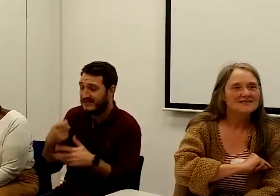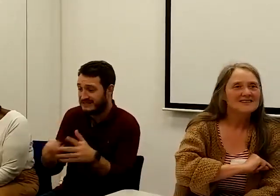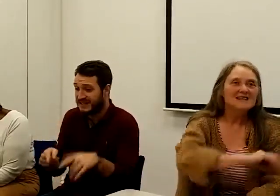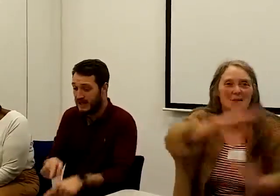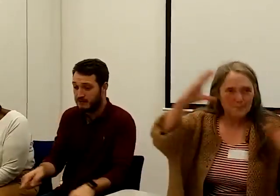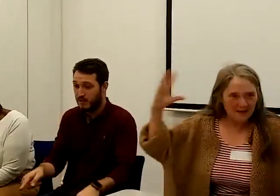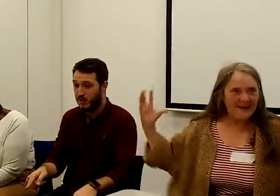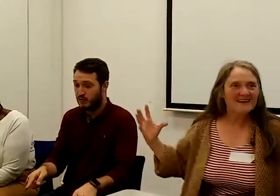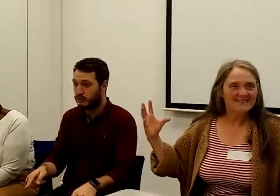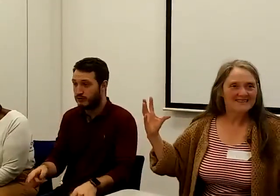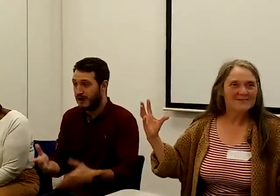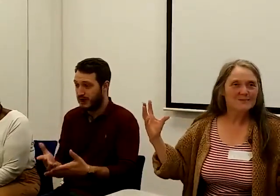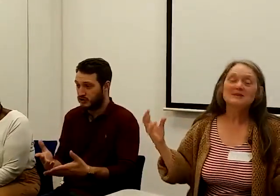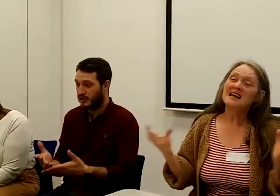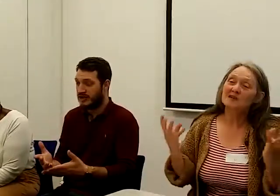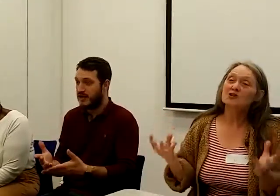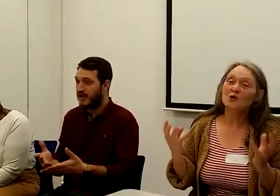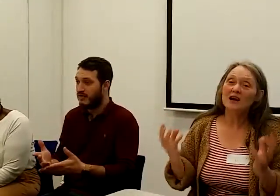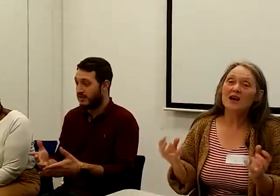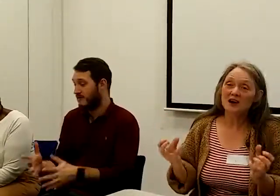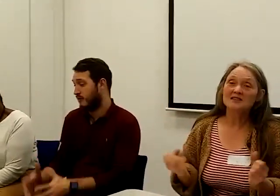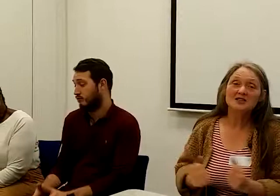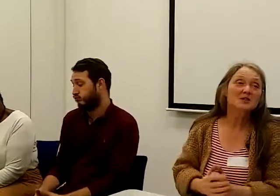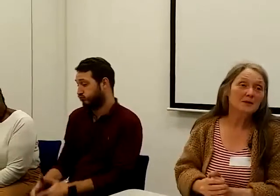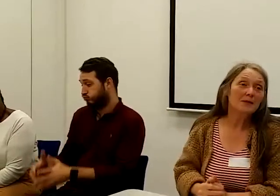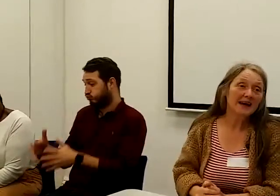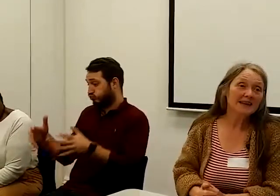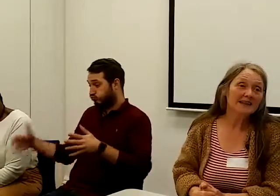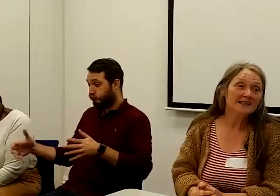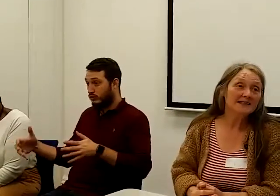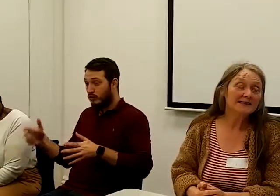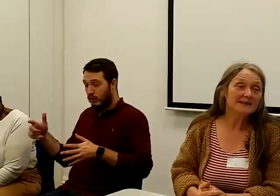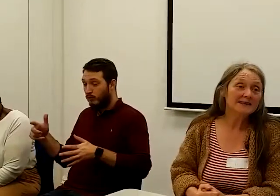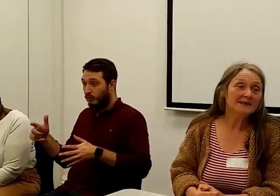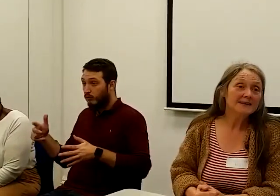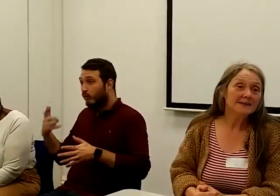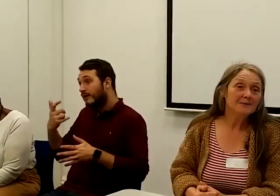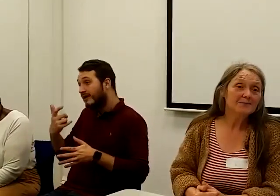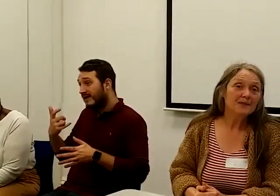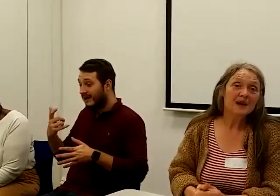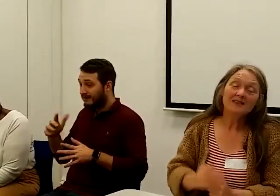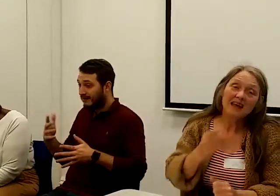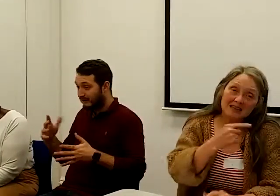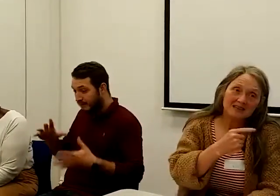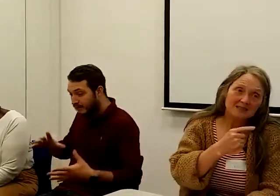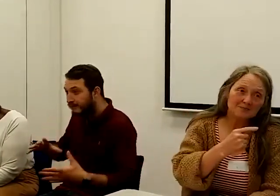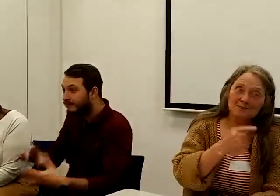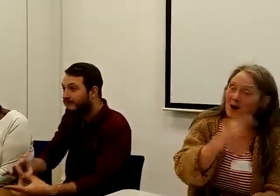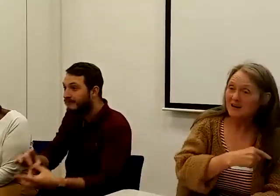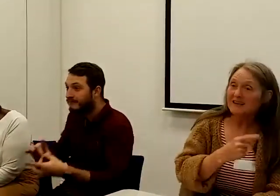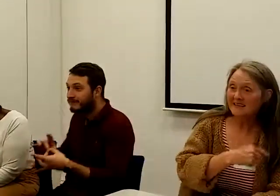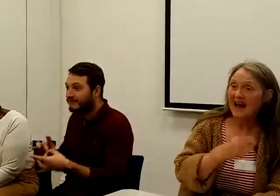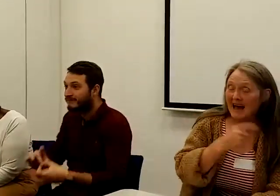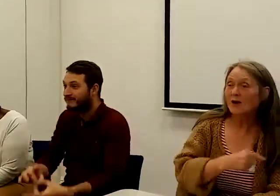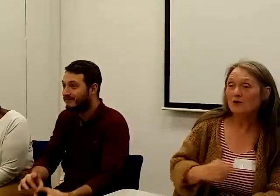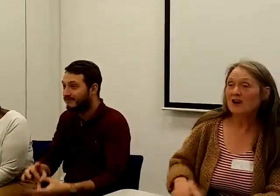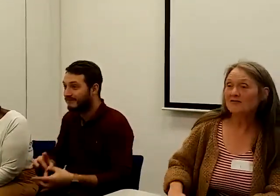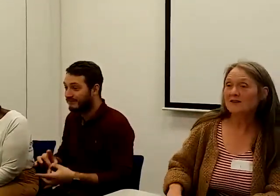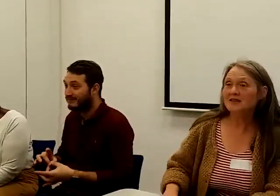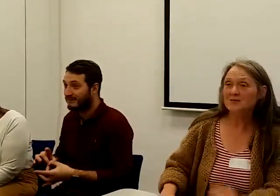there's a big potential alliance to be made. And that's partly how the government